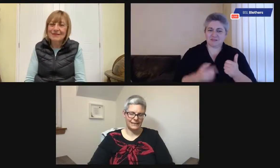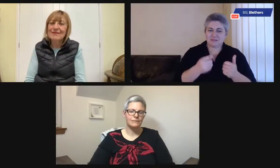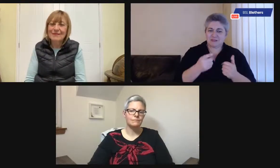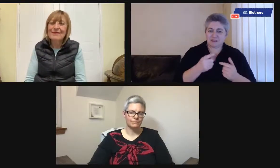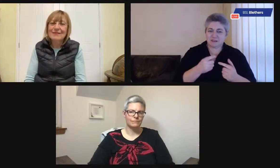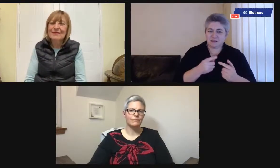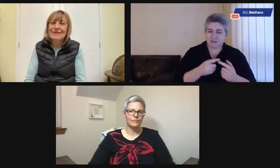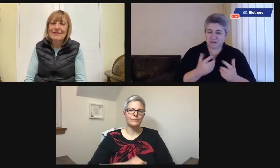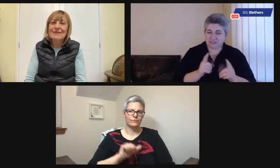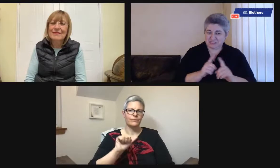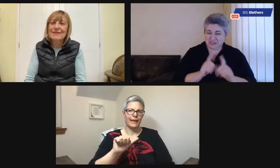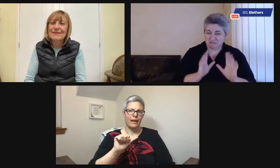bread and butter. Great.